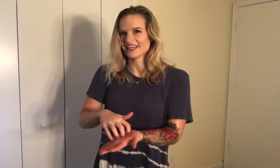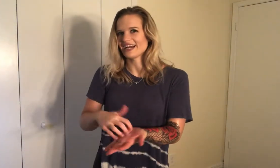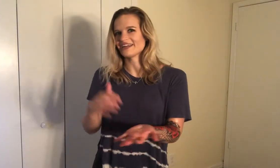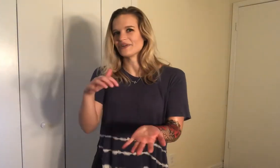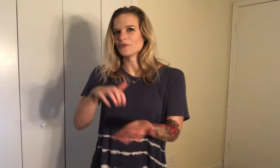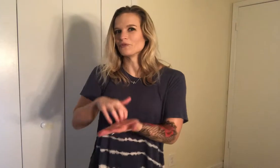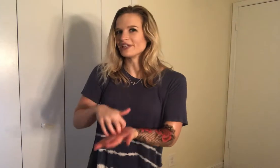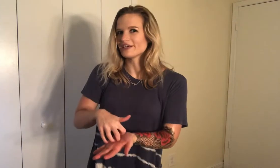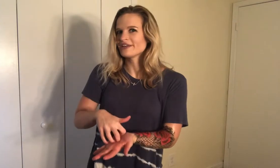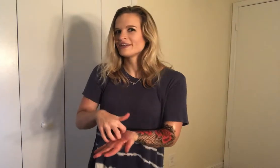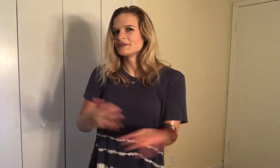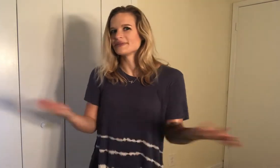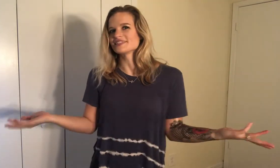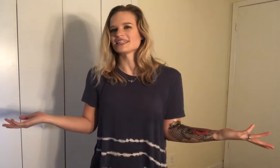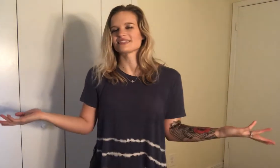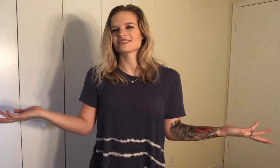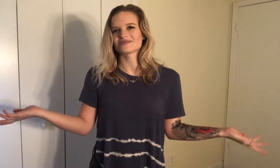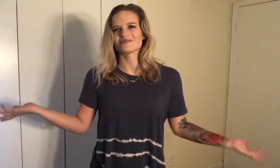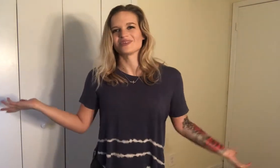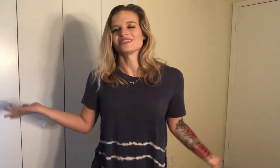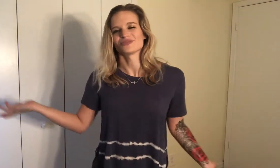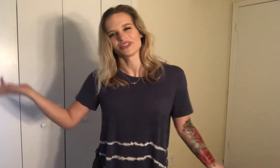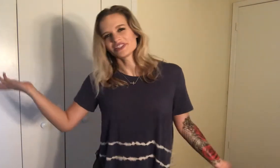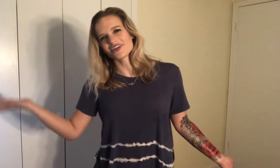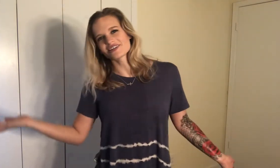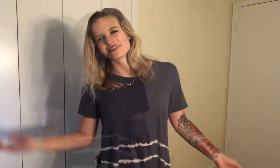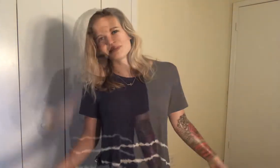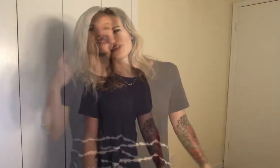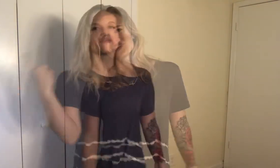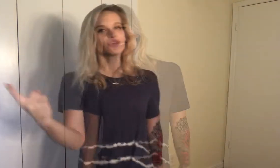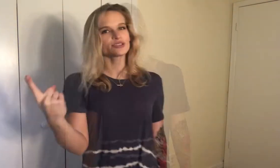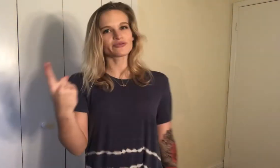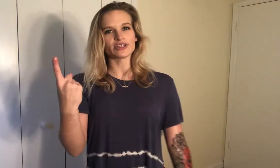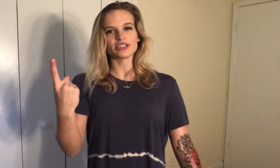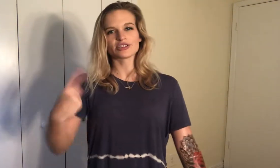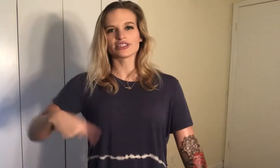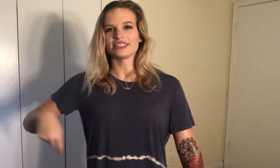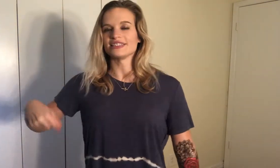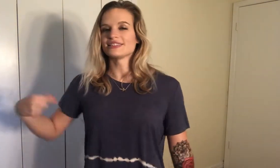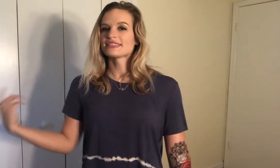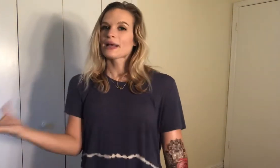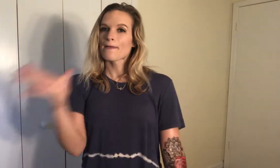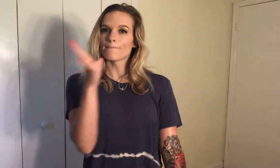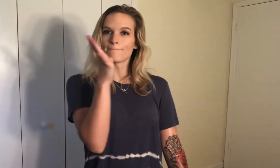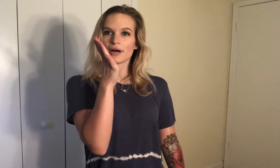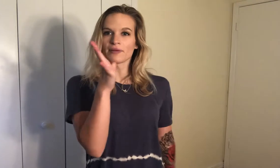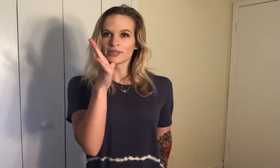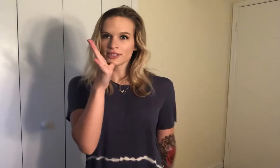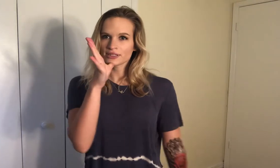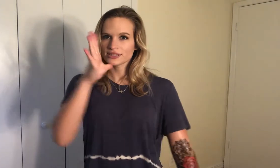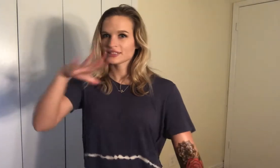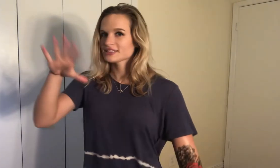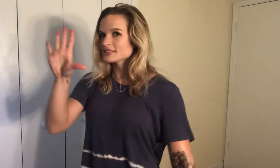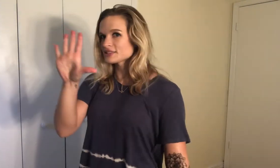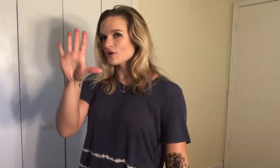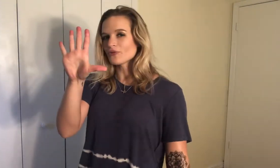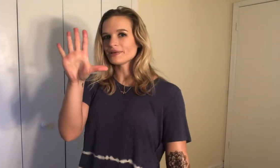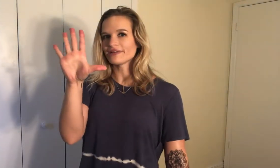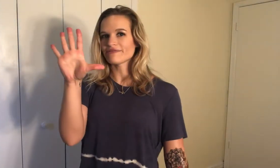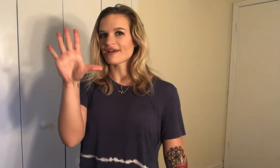I did weak because that's what he's really talking about. the first verse is mama so this is open five